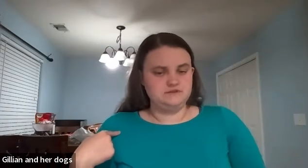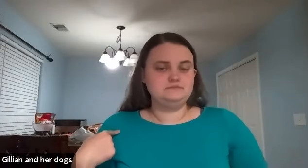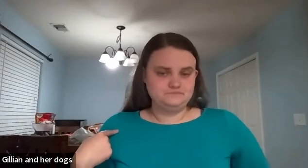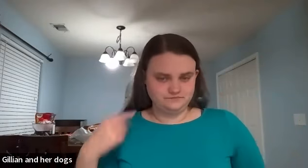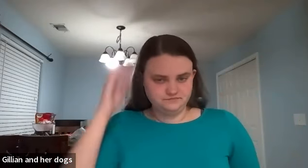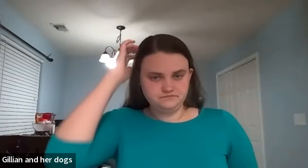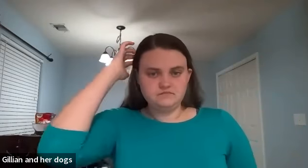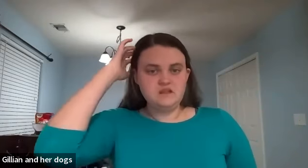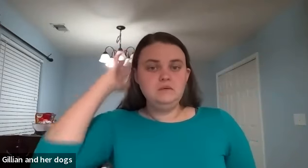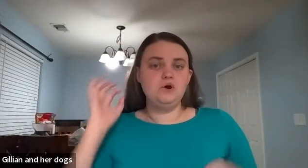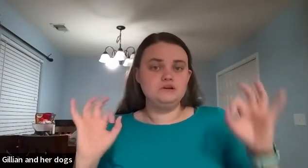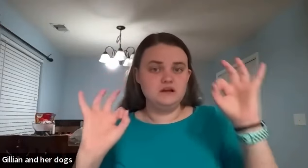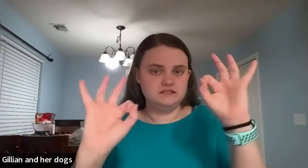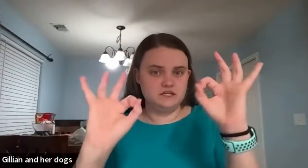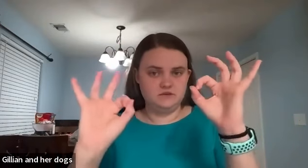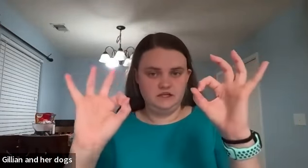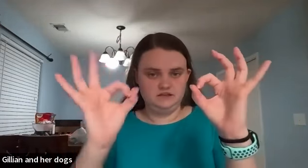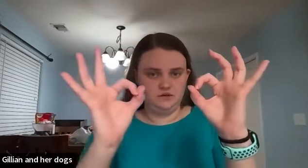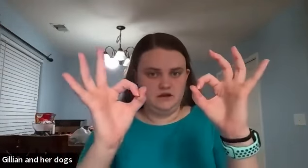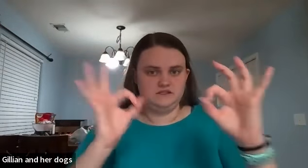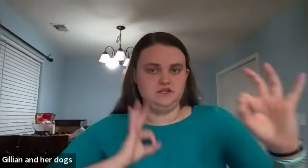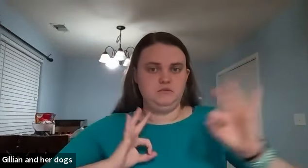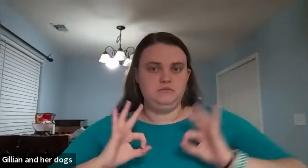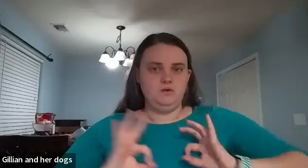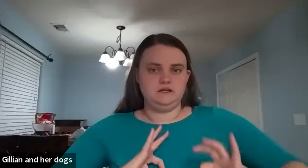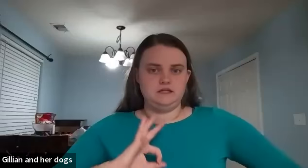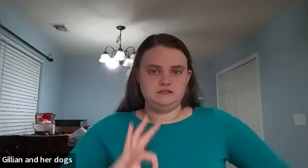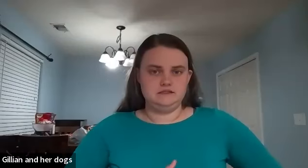polka dots it's going to be two f's and you go polka dots